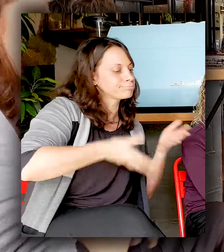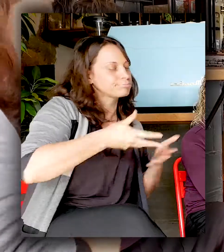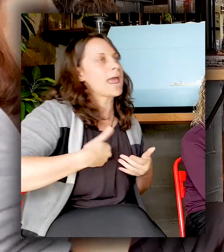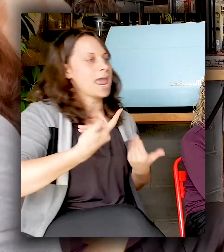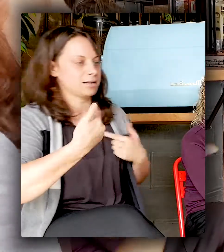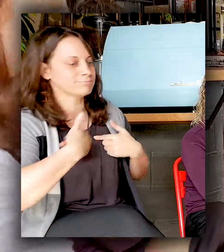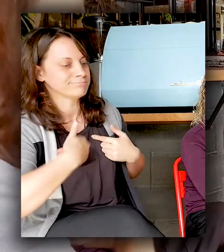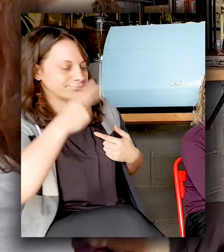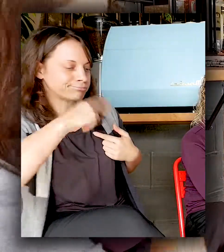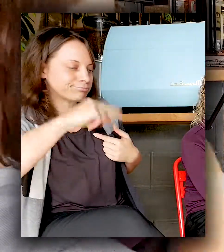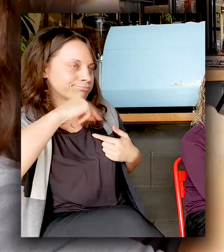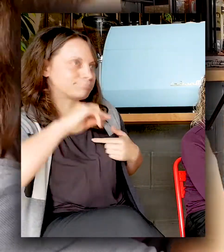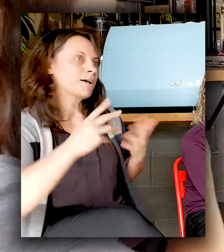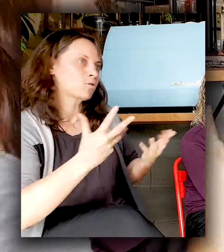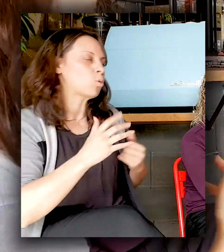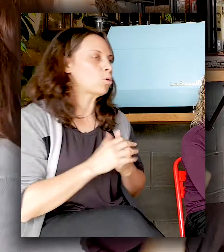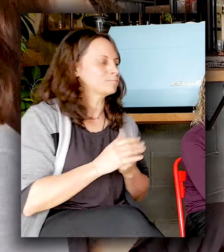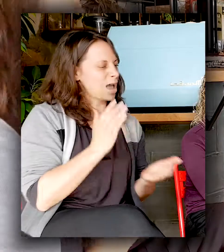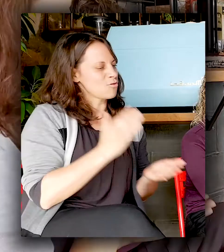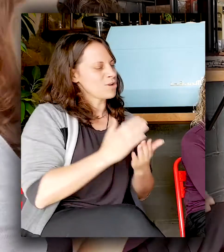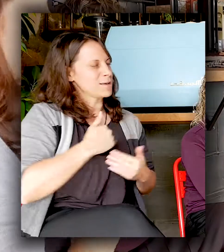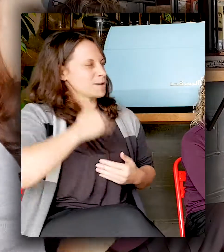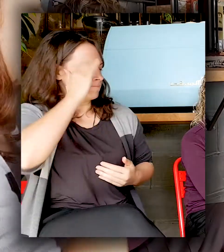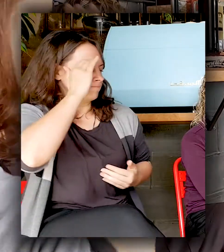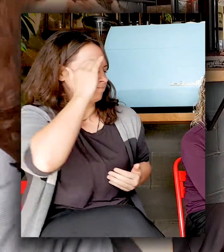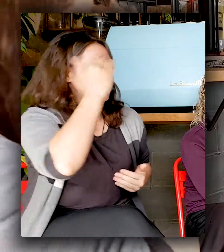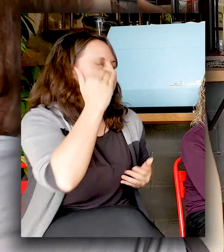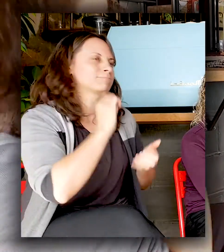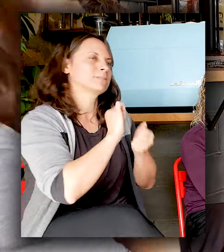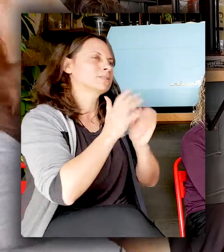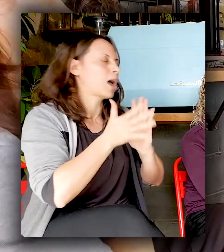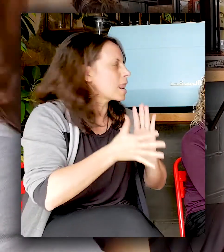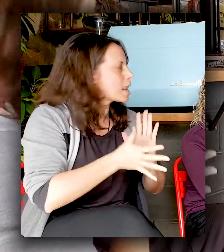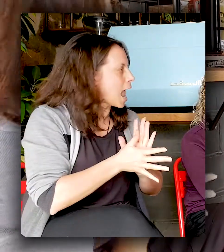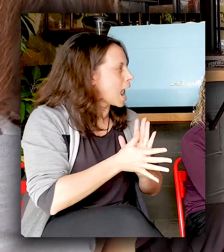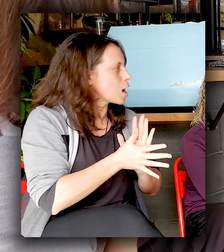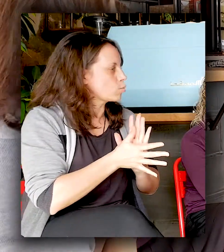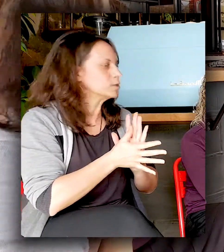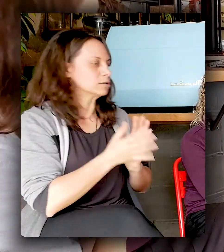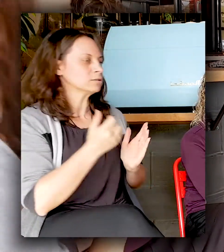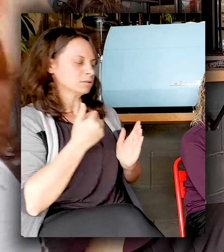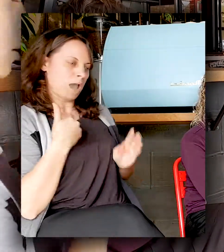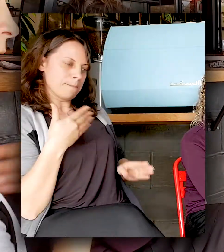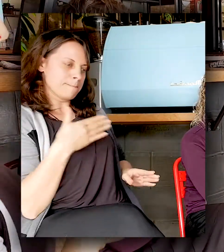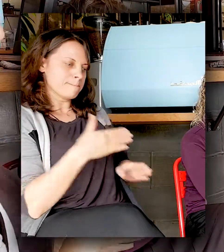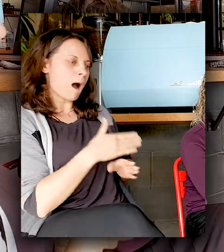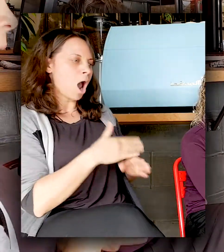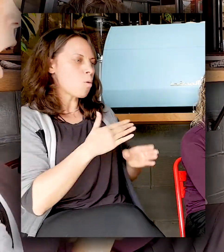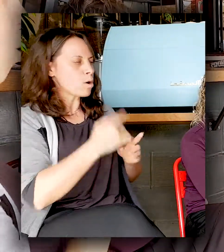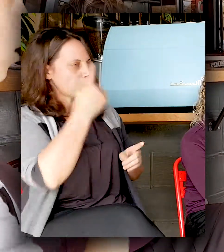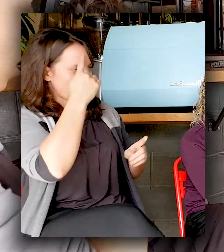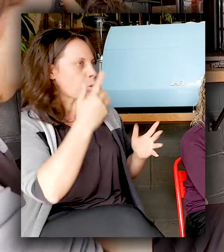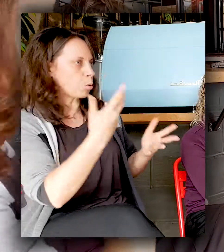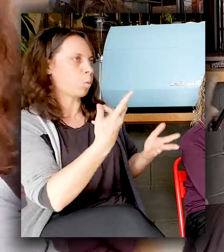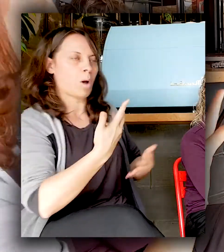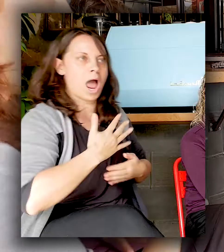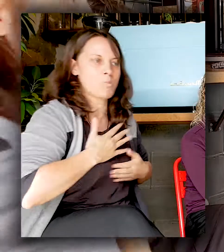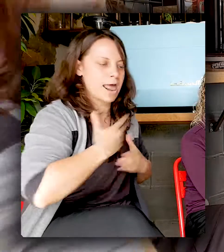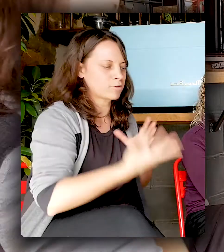And I think just having a real passion for sign language, I really wanted to include it in my work life. And if I could that would be the ultimate, you know, working, doing